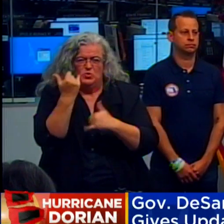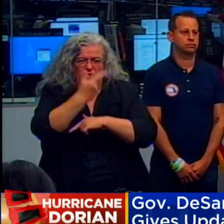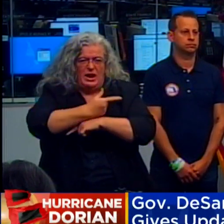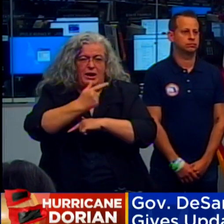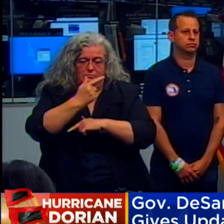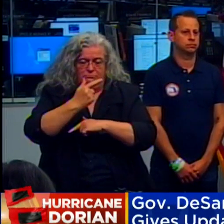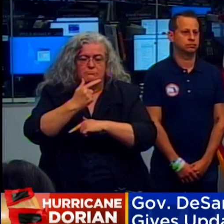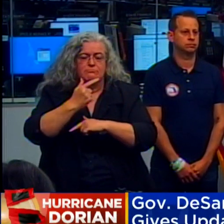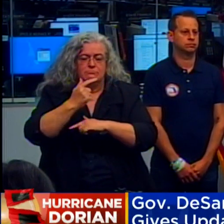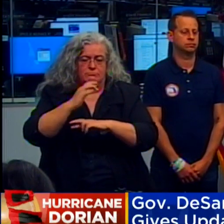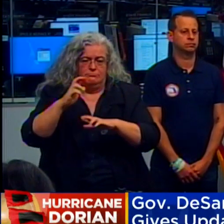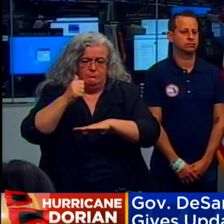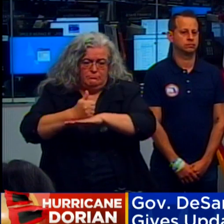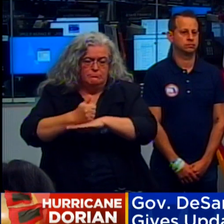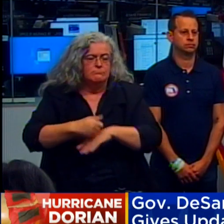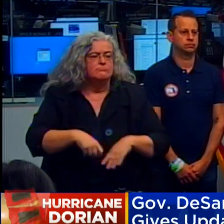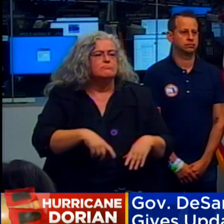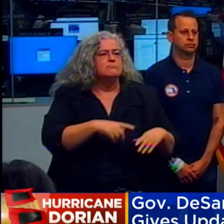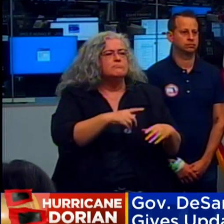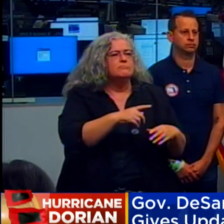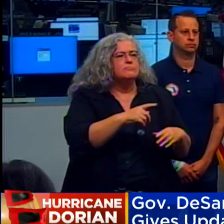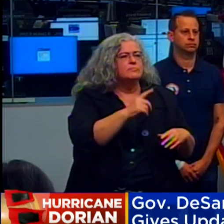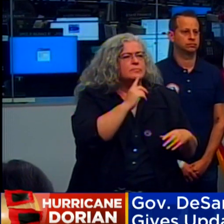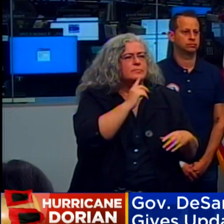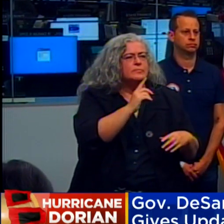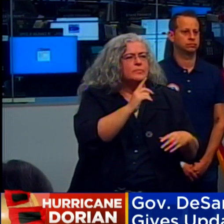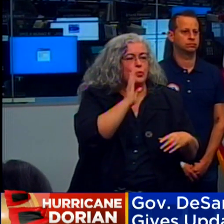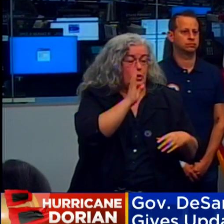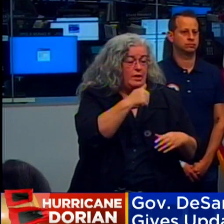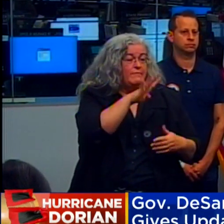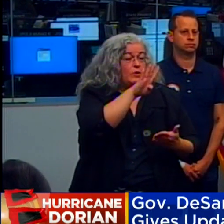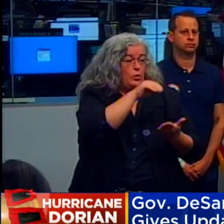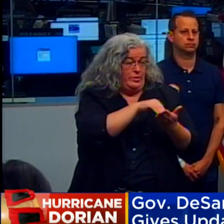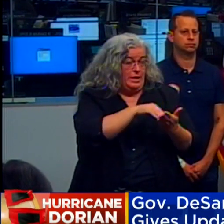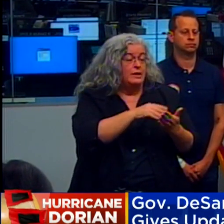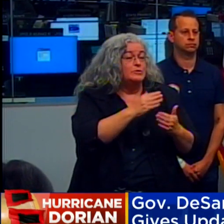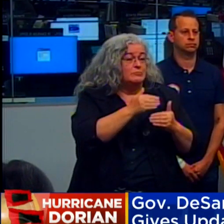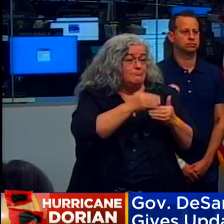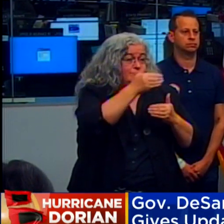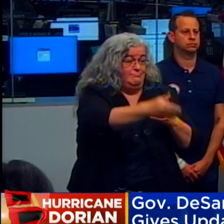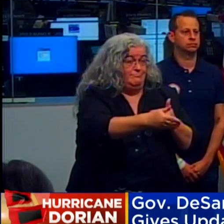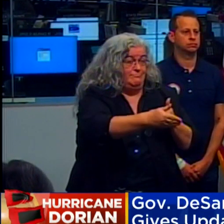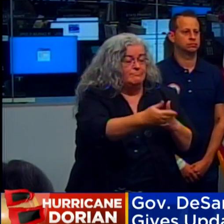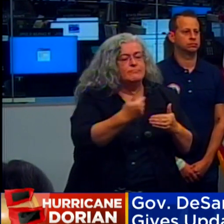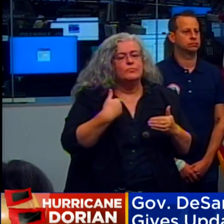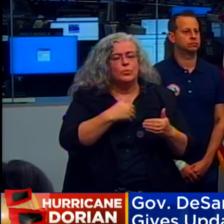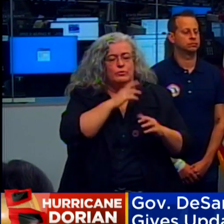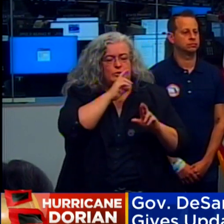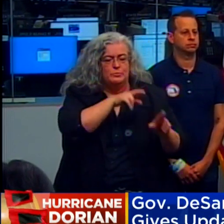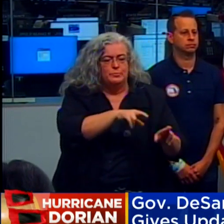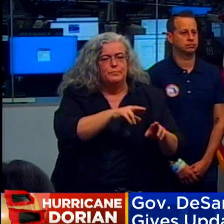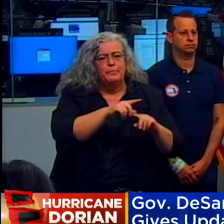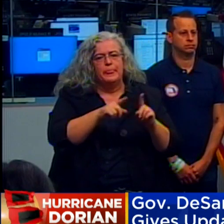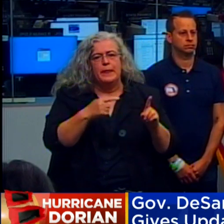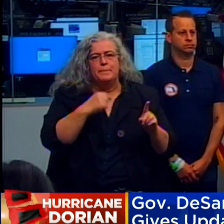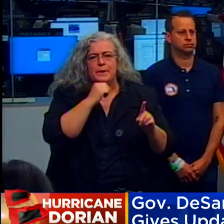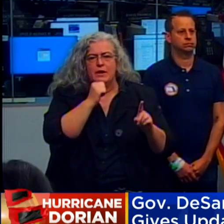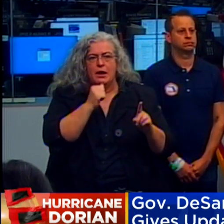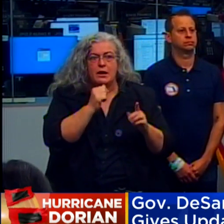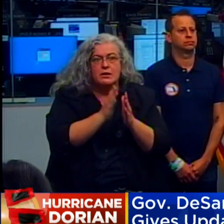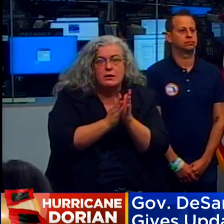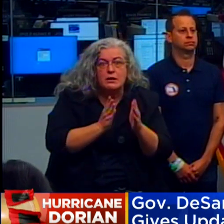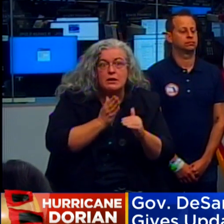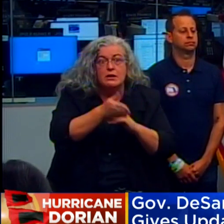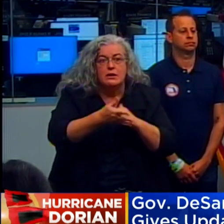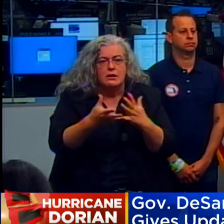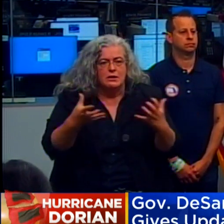By the end of the day tomorrow, it probably be doubled by about 4,000. We're trying to be responsive but not overzealous in